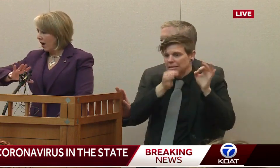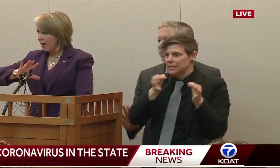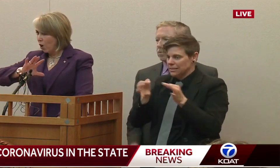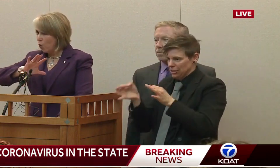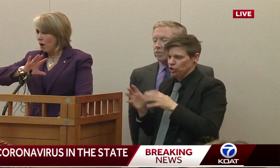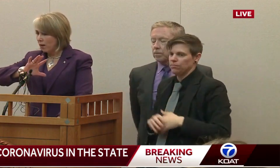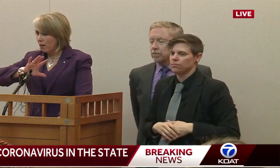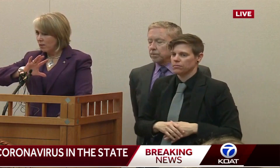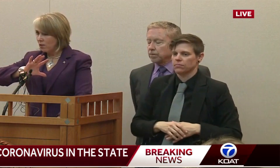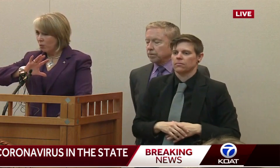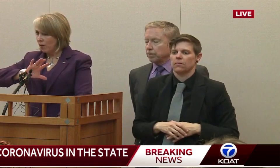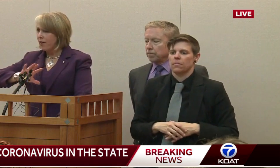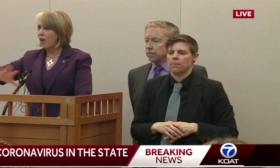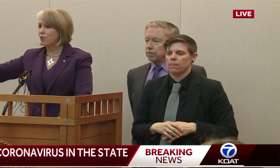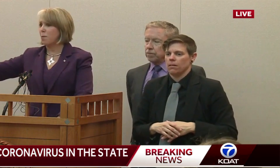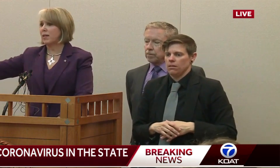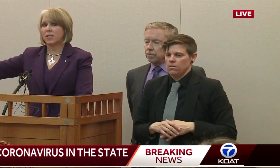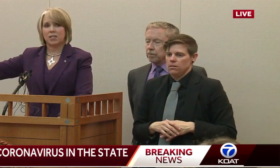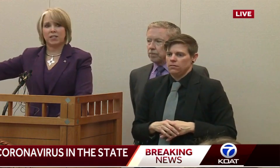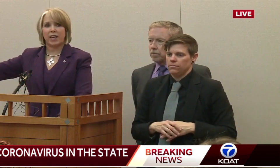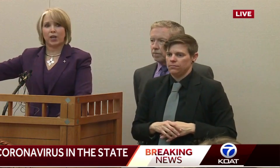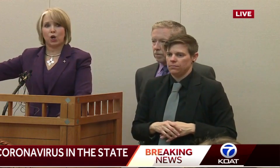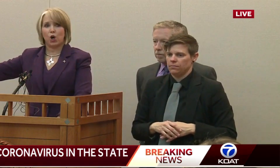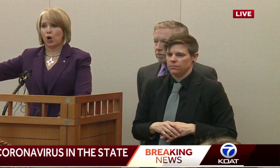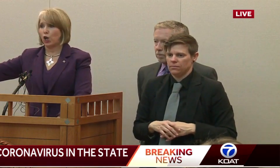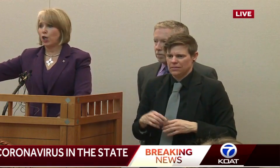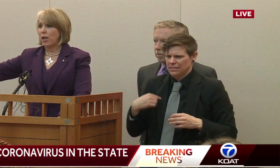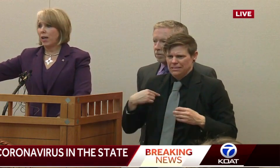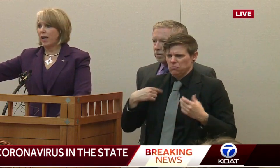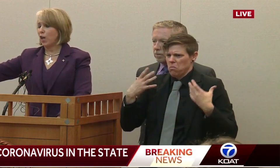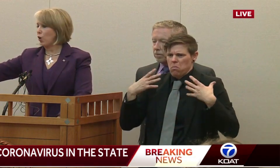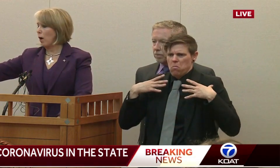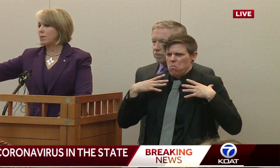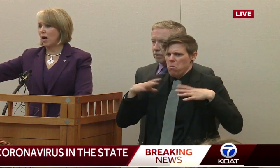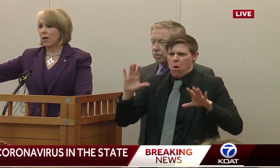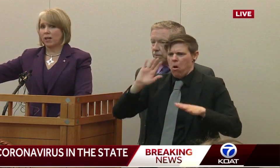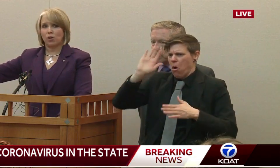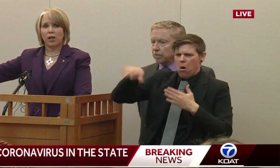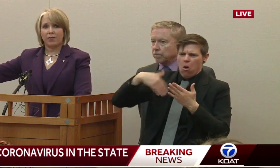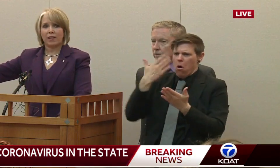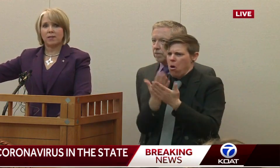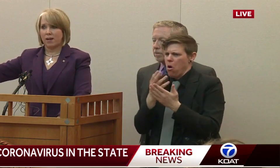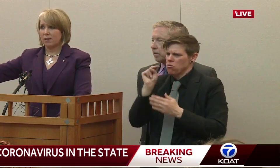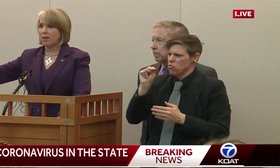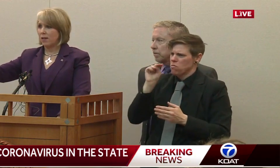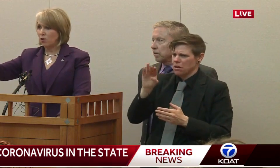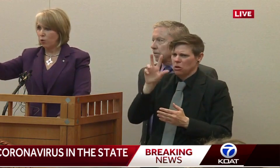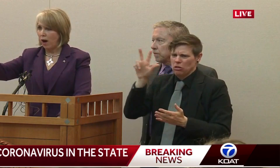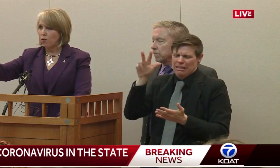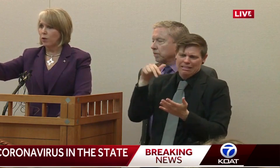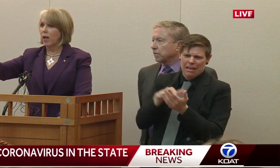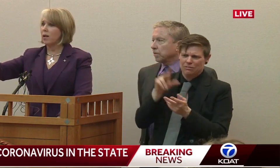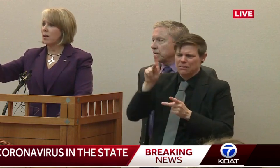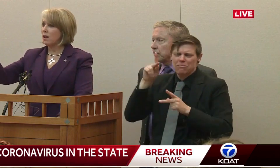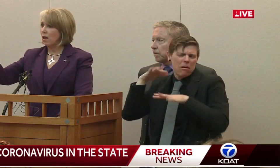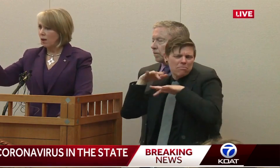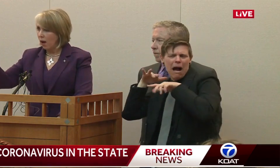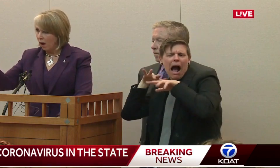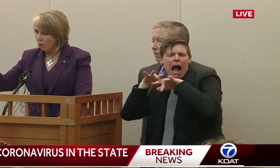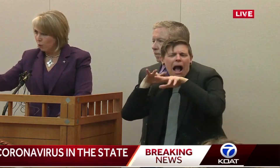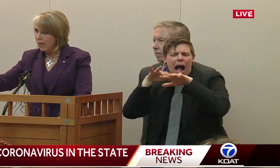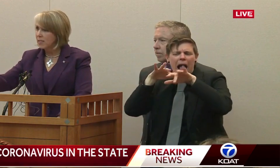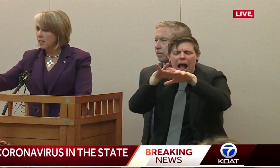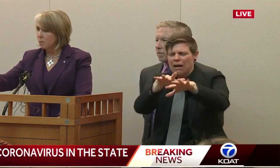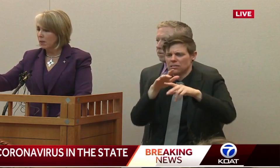But I don't want 3,000 New Mexicans getting in a car and getting on our website and looking at that site. Travel related,